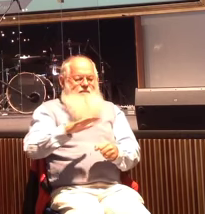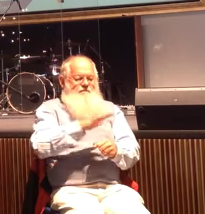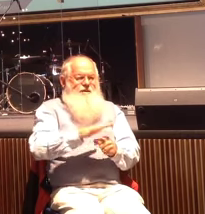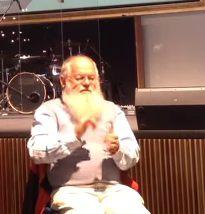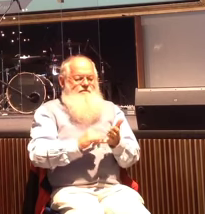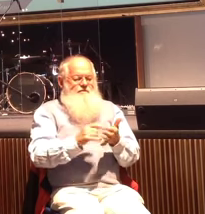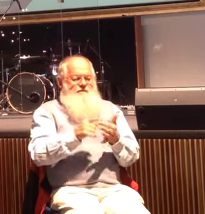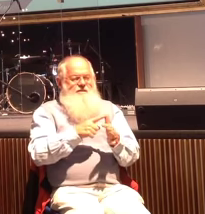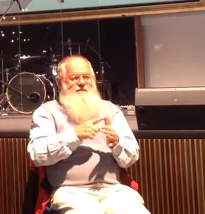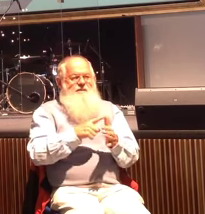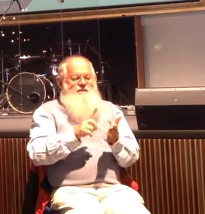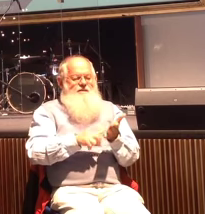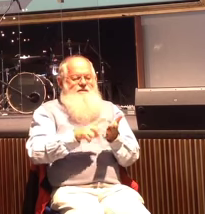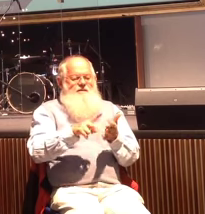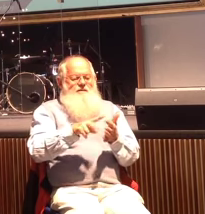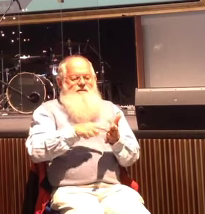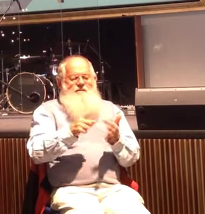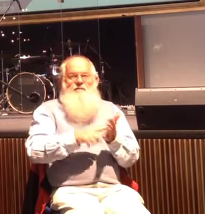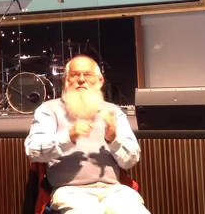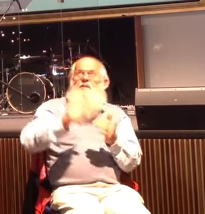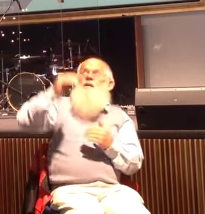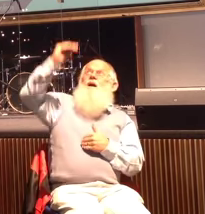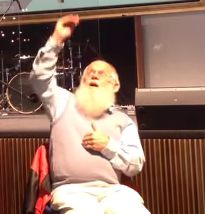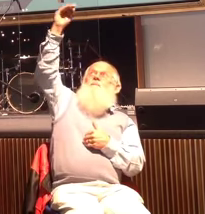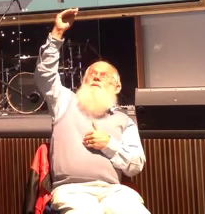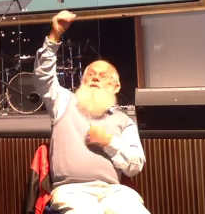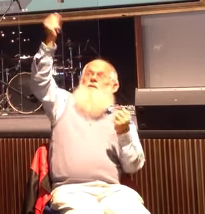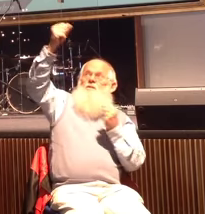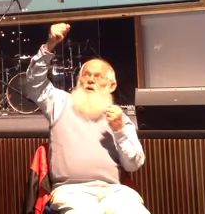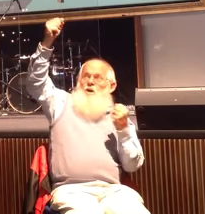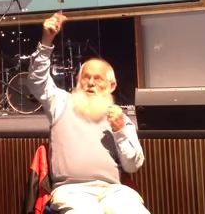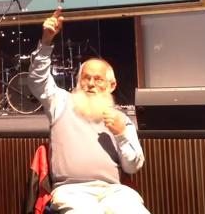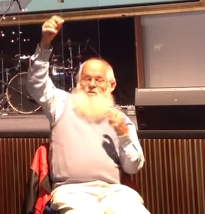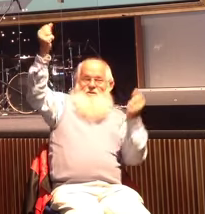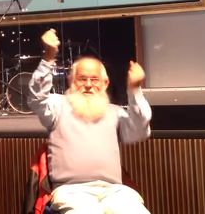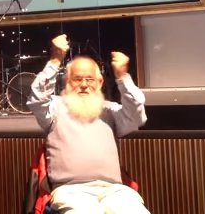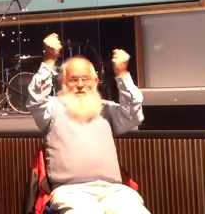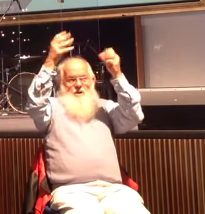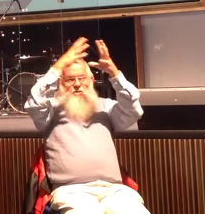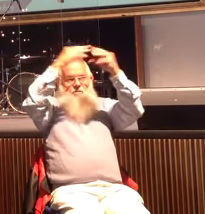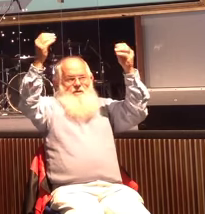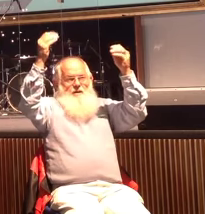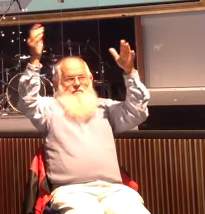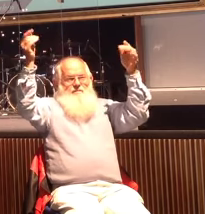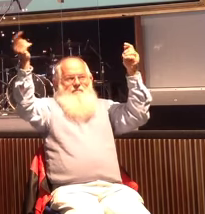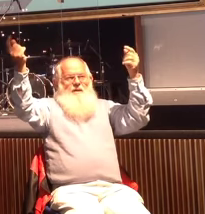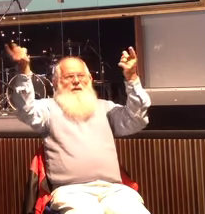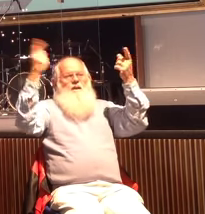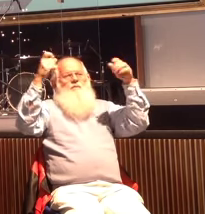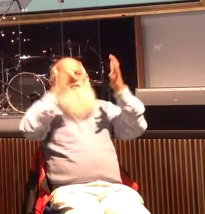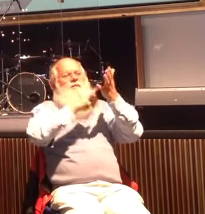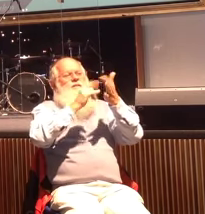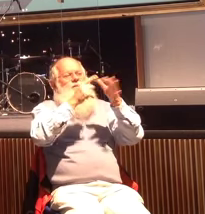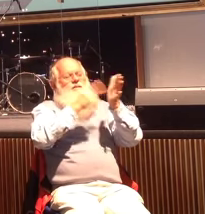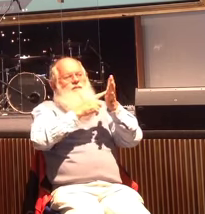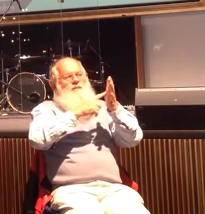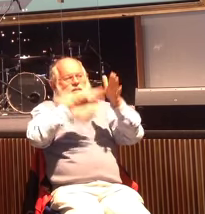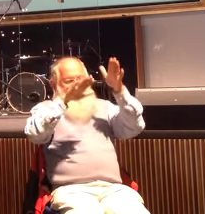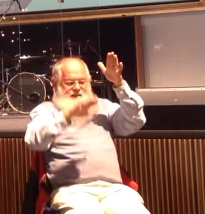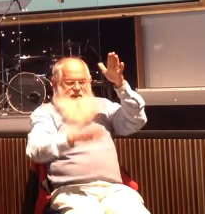right? So up there, it's very cold. The air is very dry. And then when you get to the sea line of the Sea of Galilee, it's actually